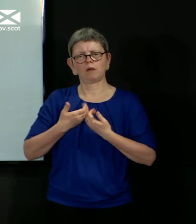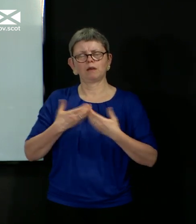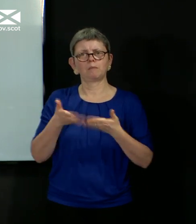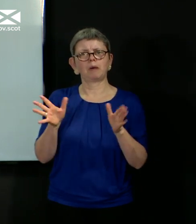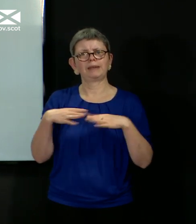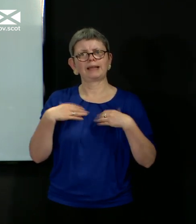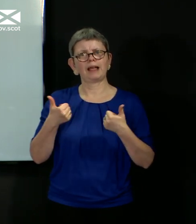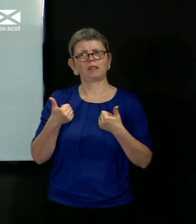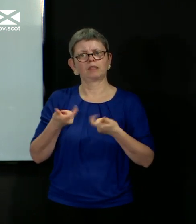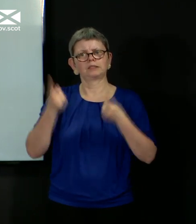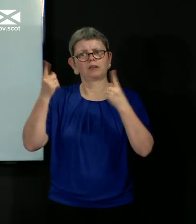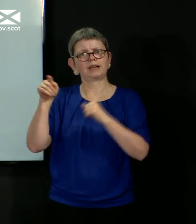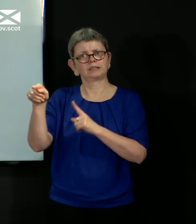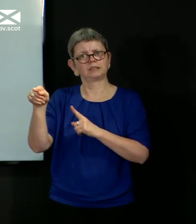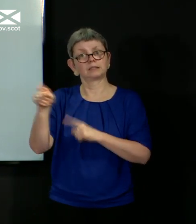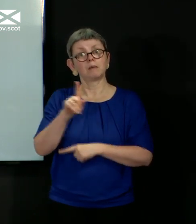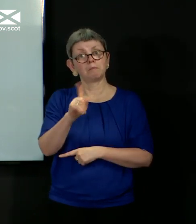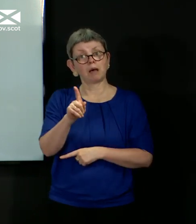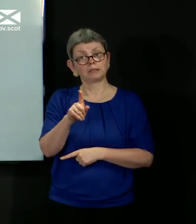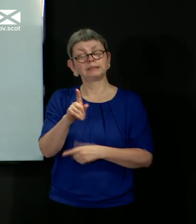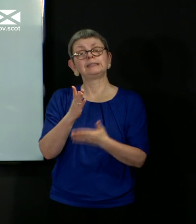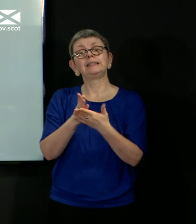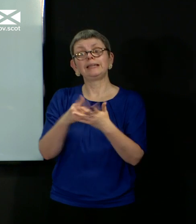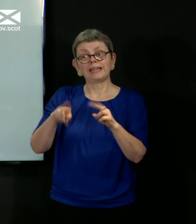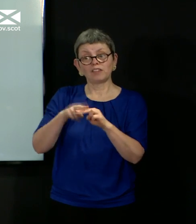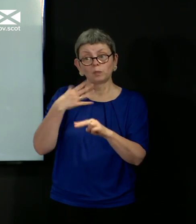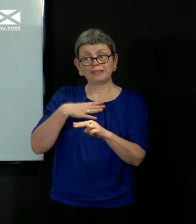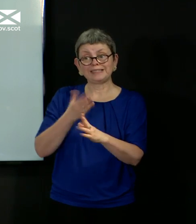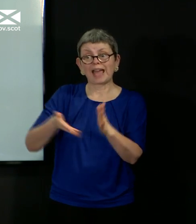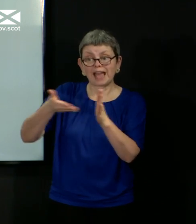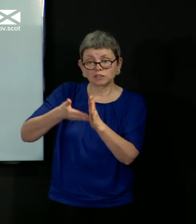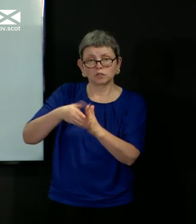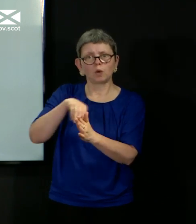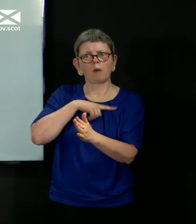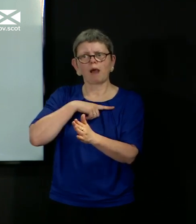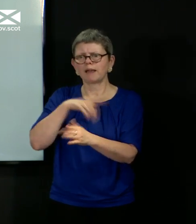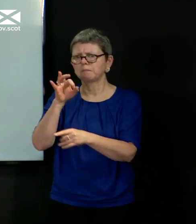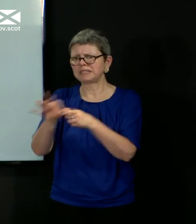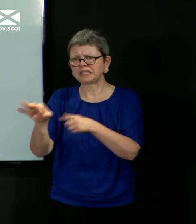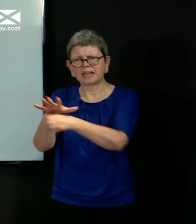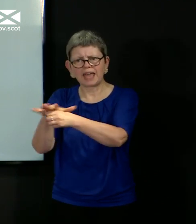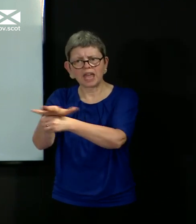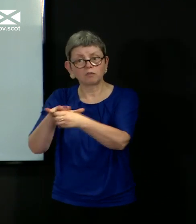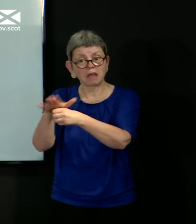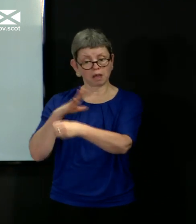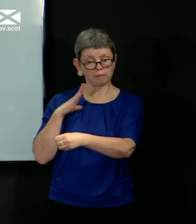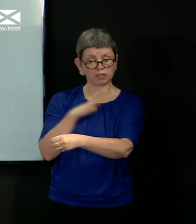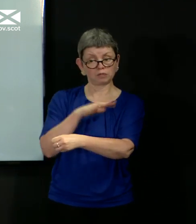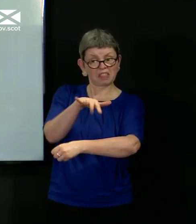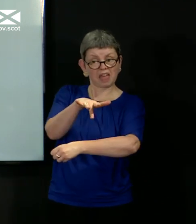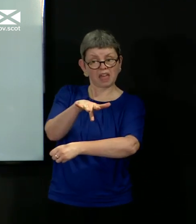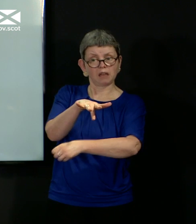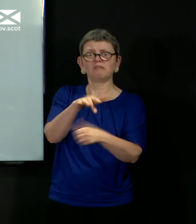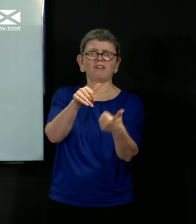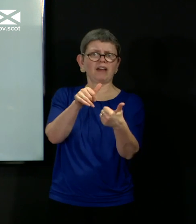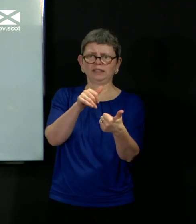But where we need that to be increased because a care home is in a particular area and the mobile unit is there, then we would,